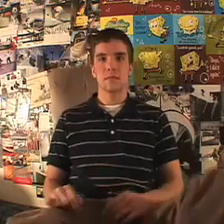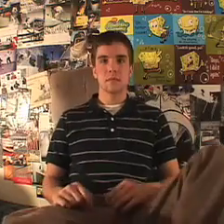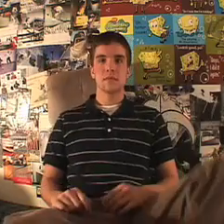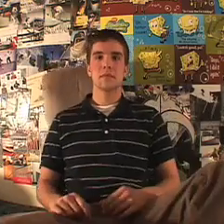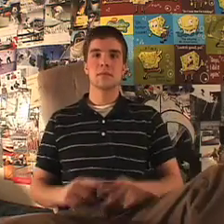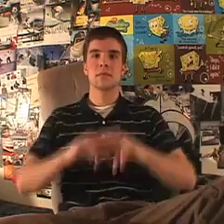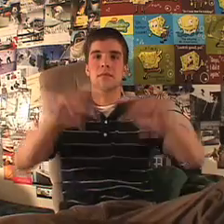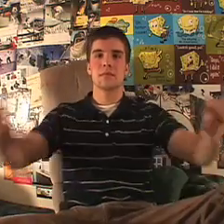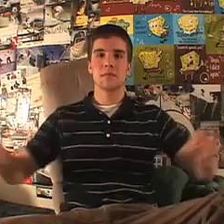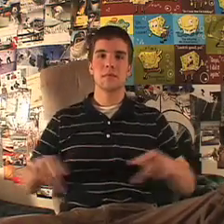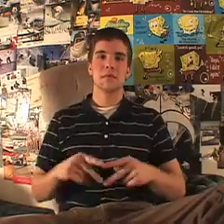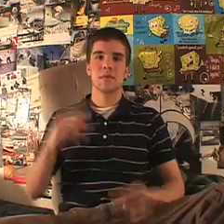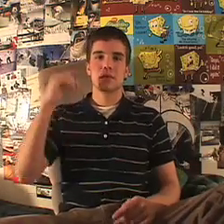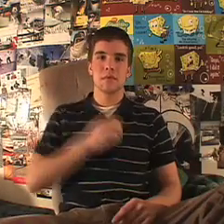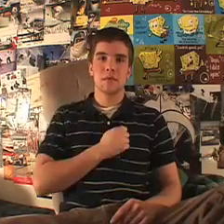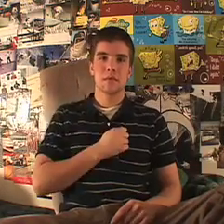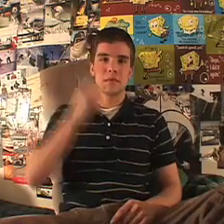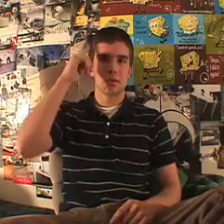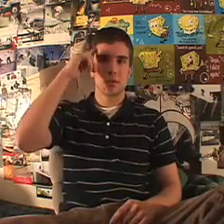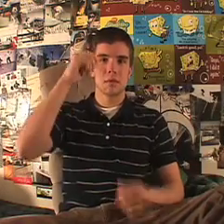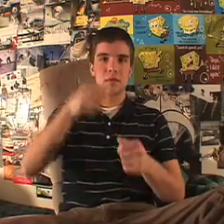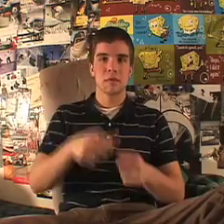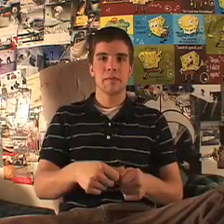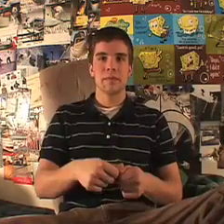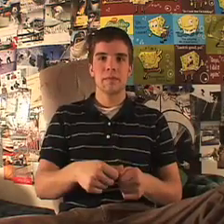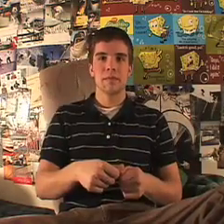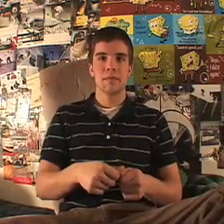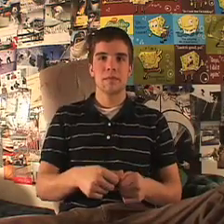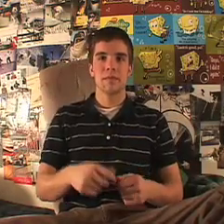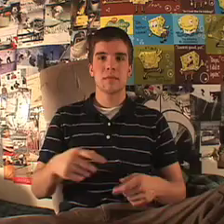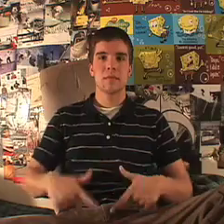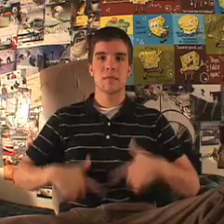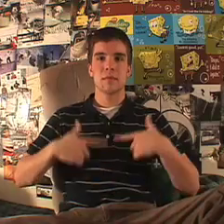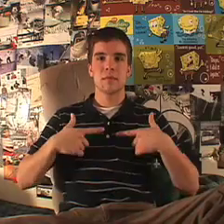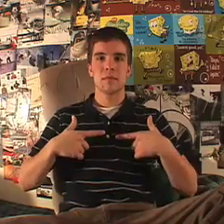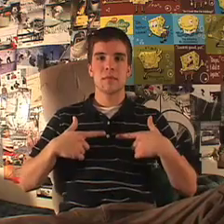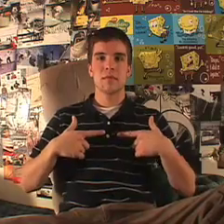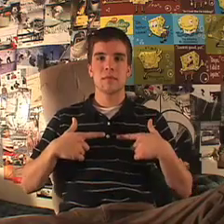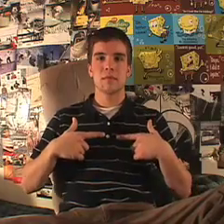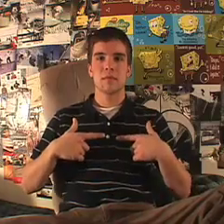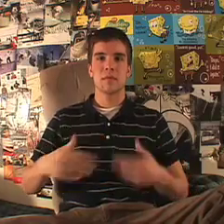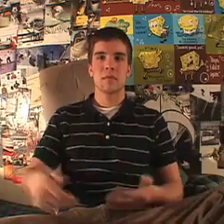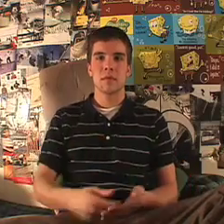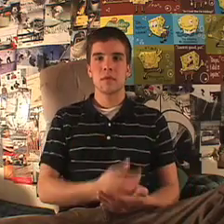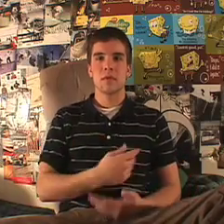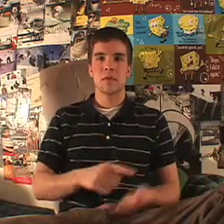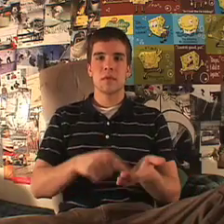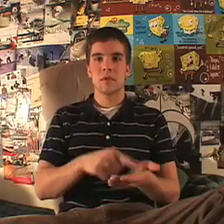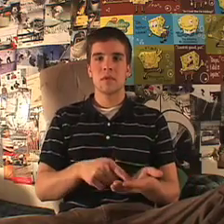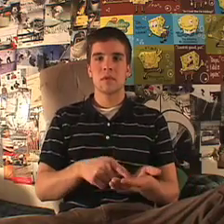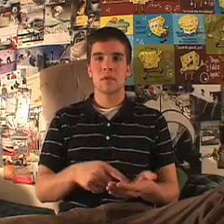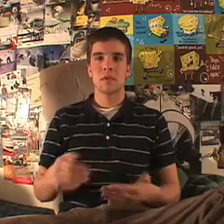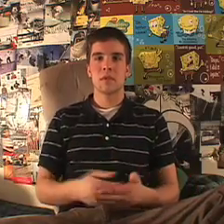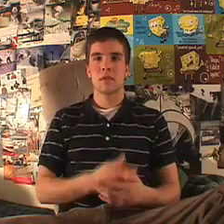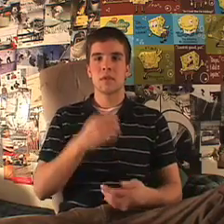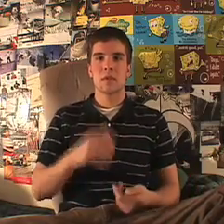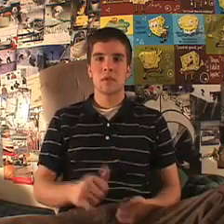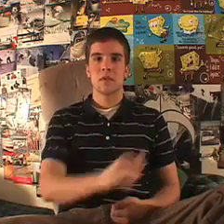There are places I remember all my life Though some have changed, some forever